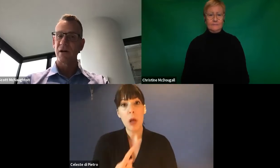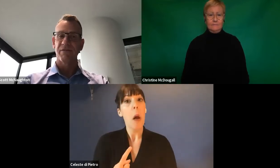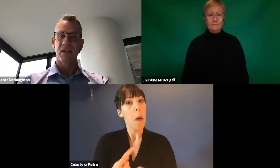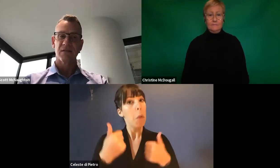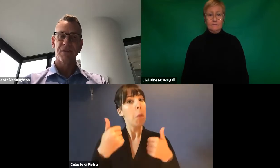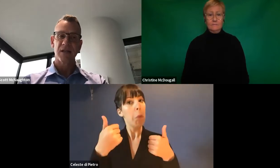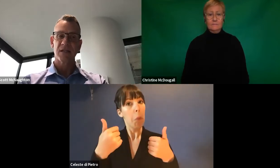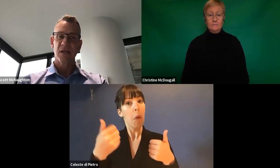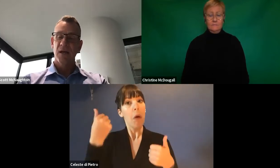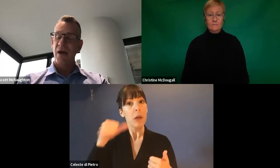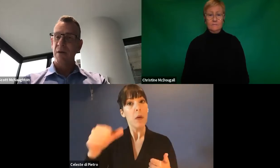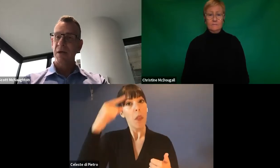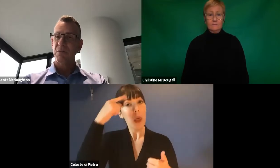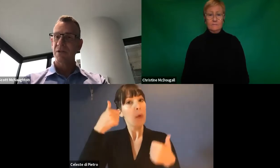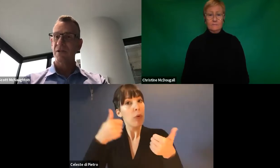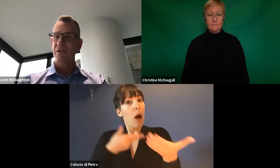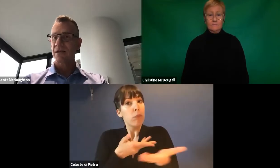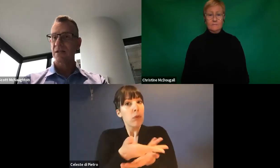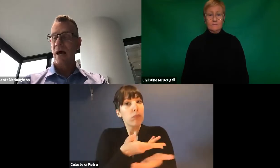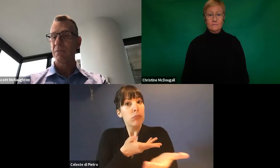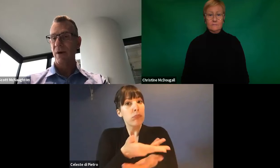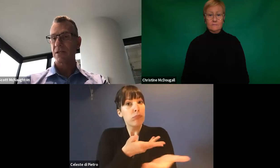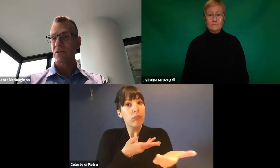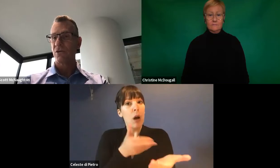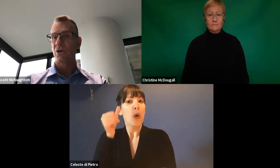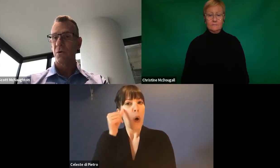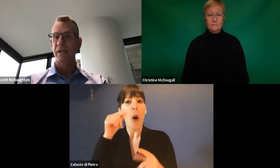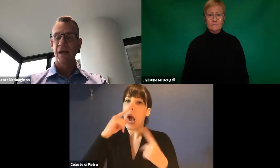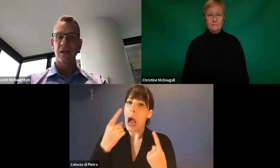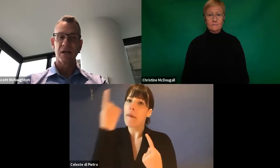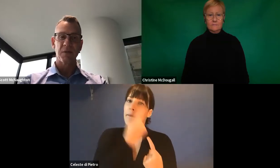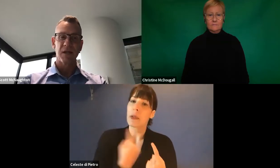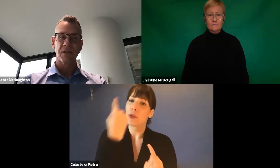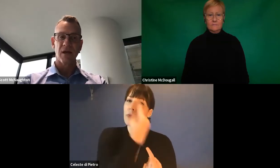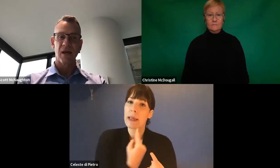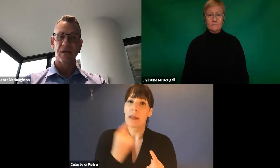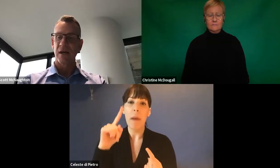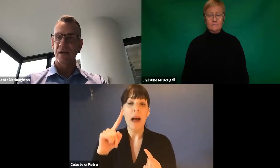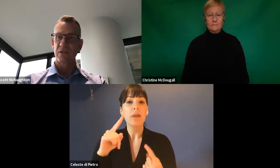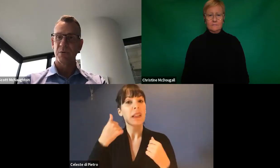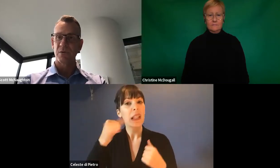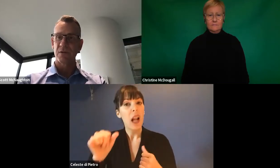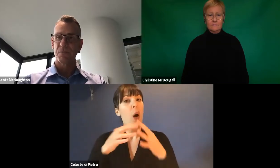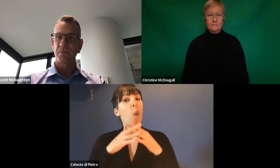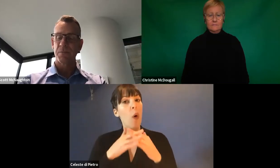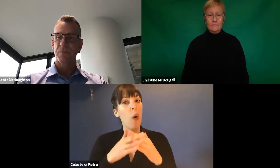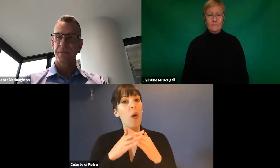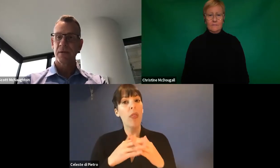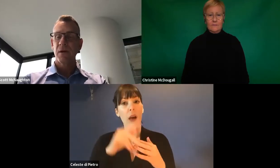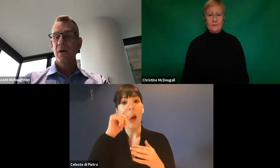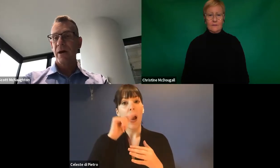even though they're not face-to-face, and that people are still able to access a good quality NDIS plan so that they can get their supports.